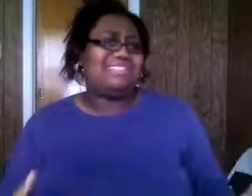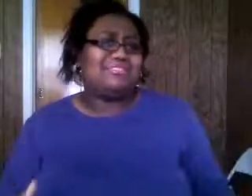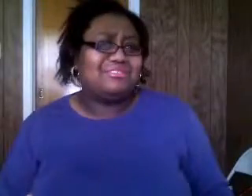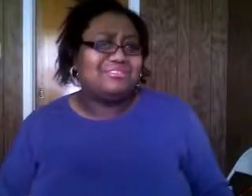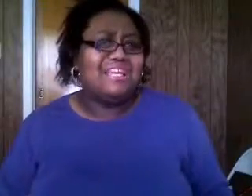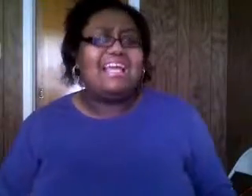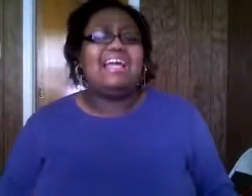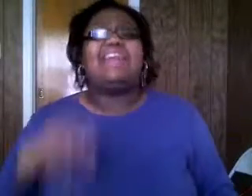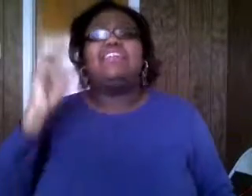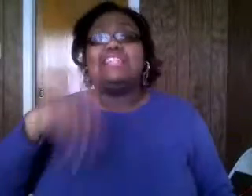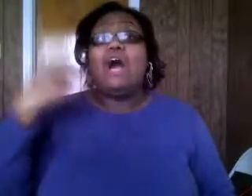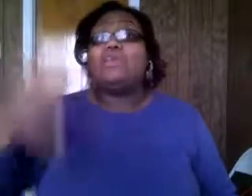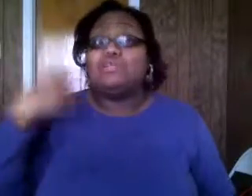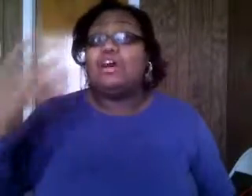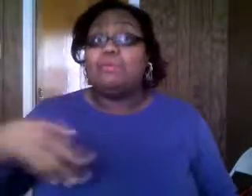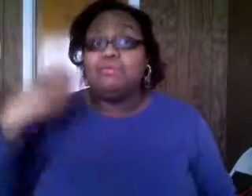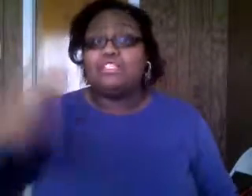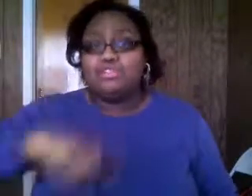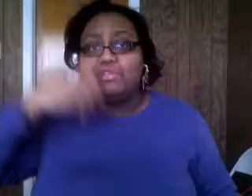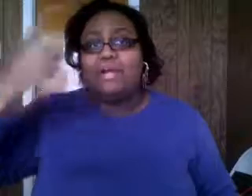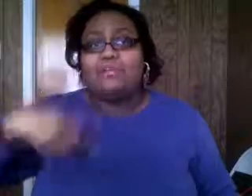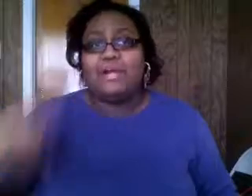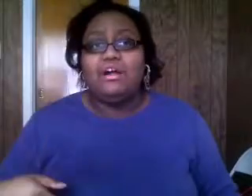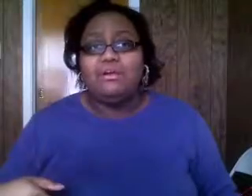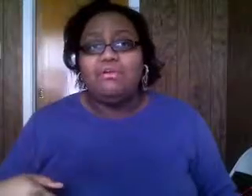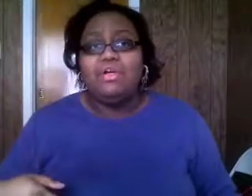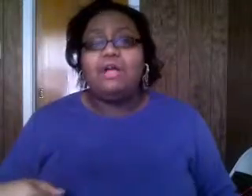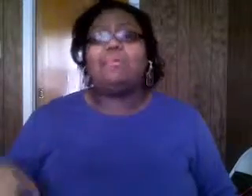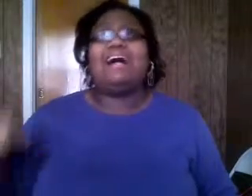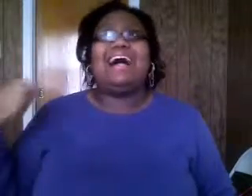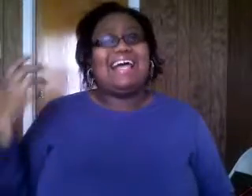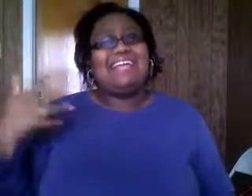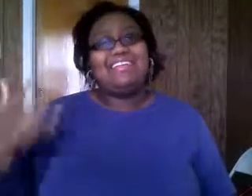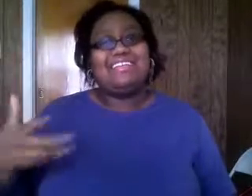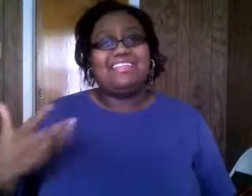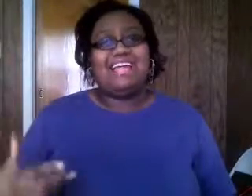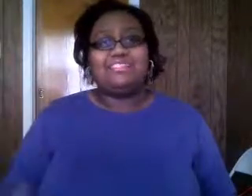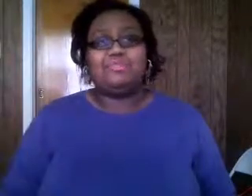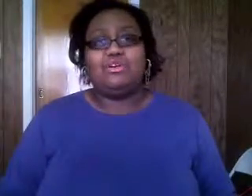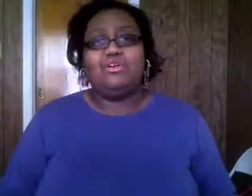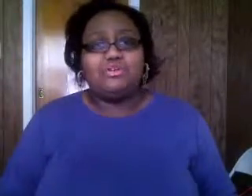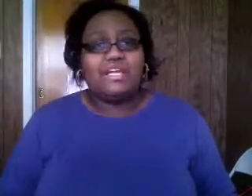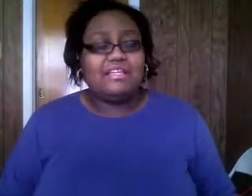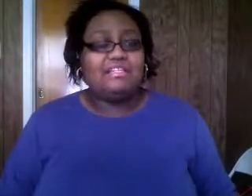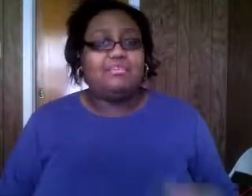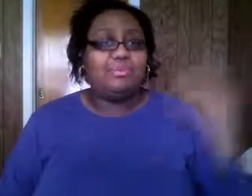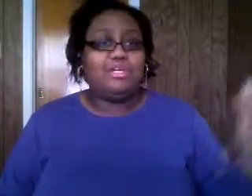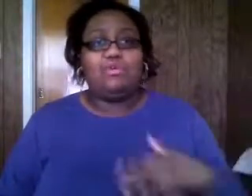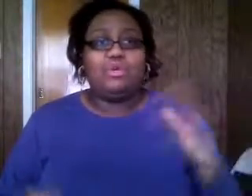-centered and i think now it's becoming it's turning back around but i i think it hasn't been all that you know big on what